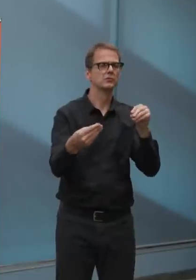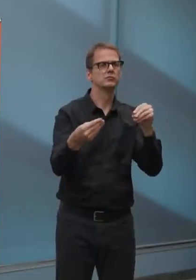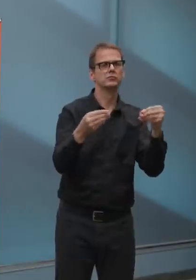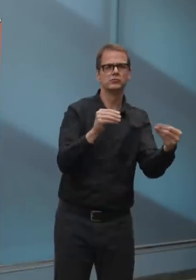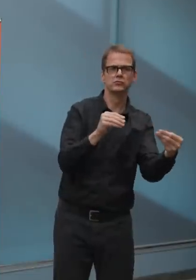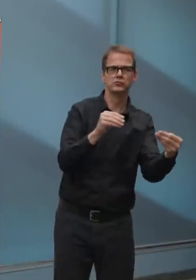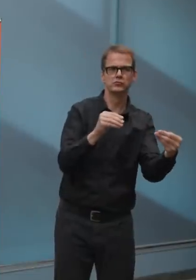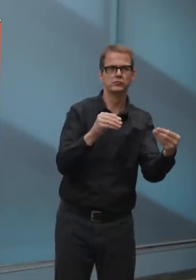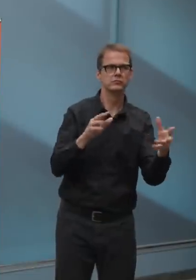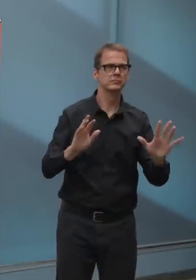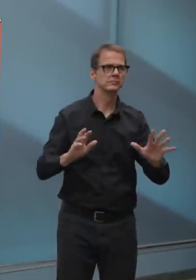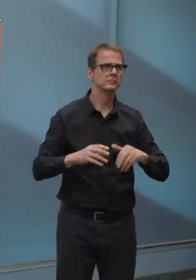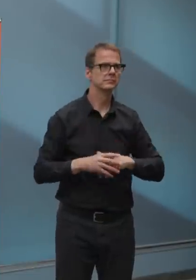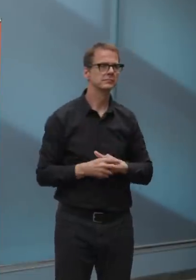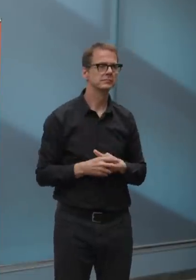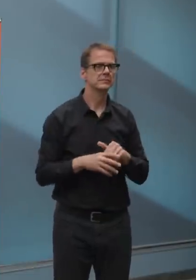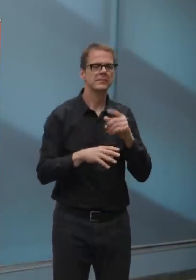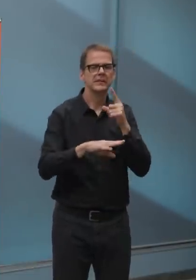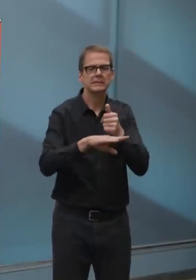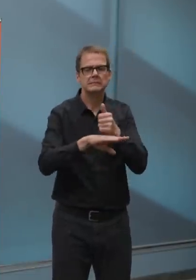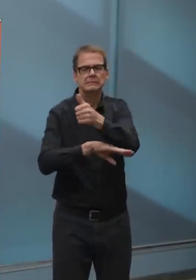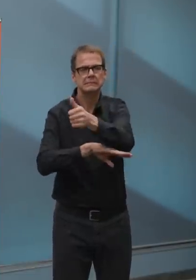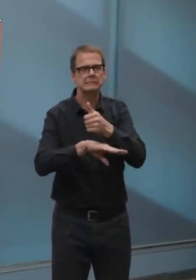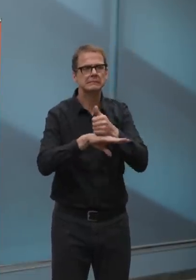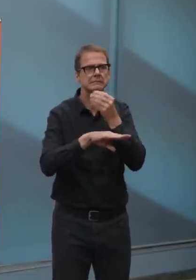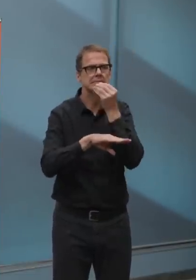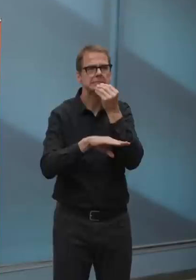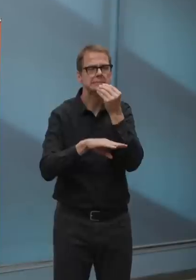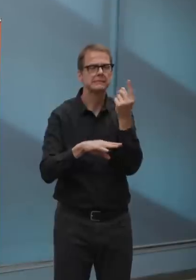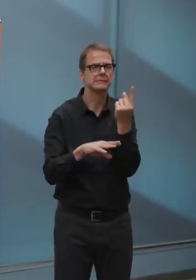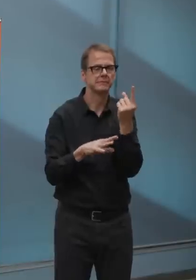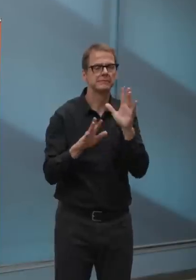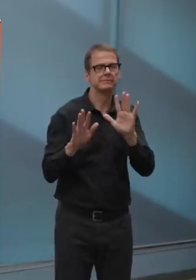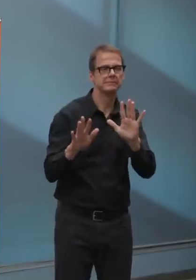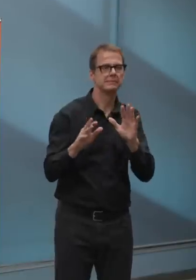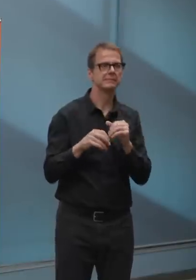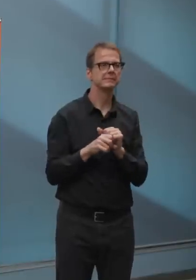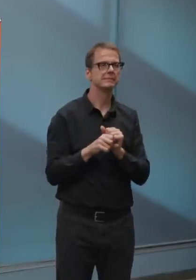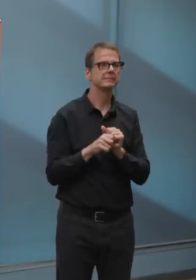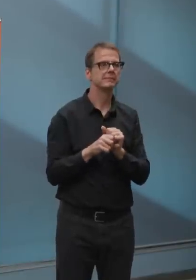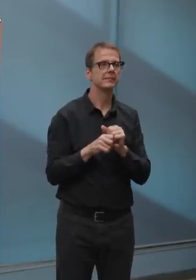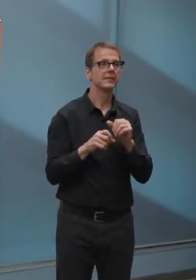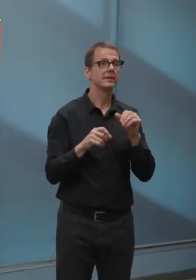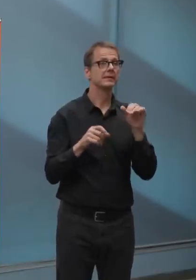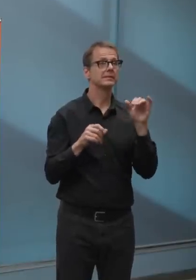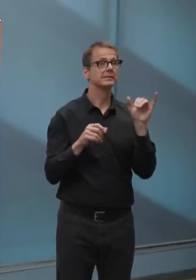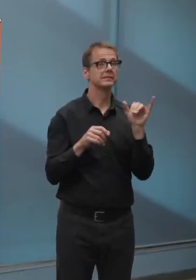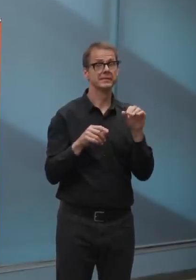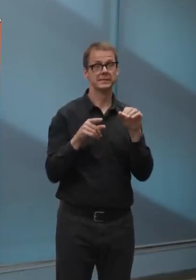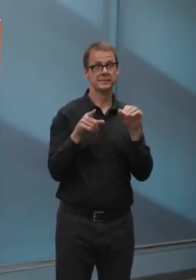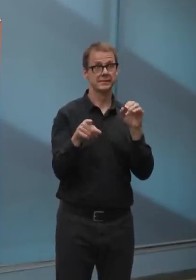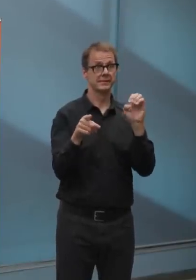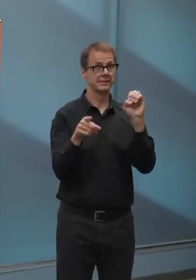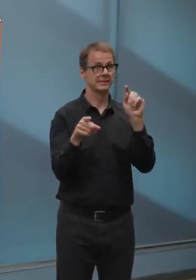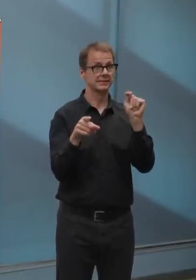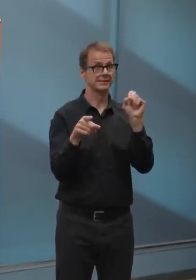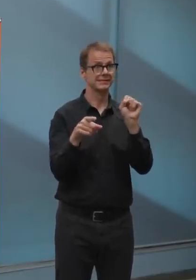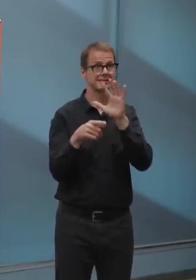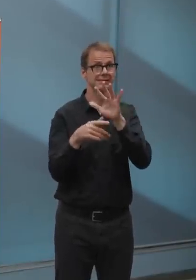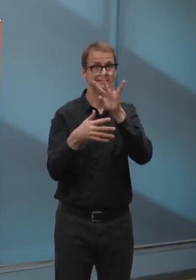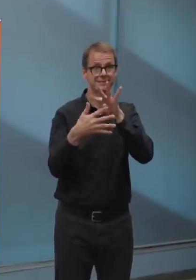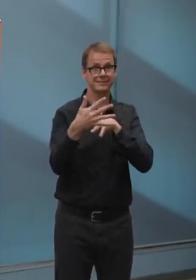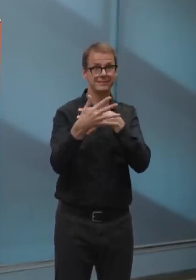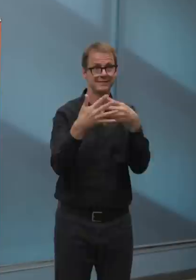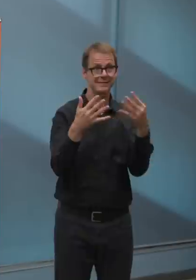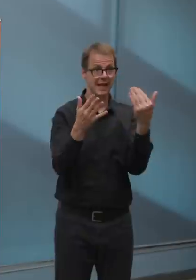and with the expansion of the outdoor retail and patio spaces, uh, we're going to be completing more disinfecting of the e-park machines.